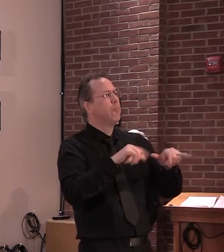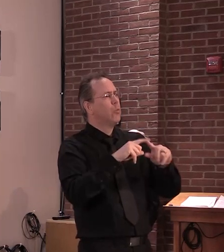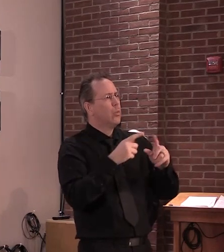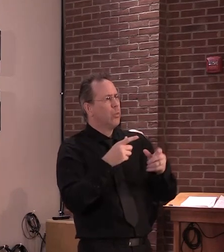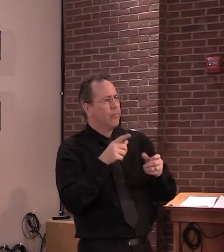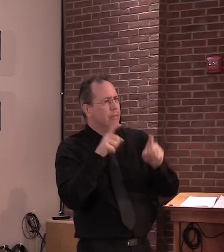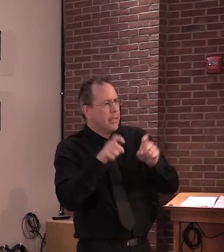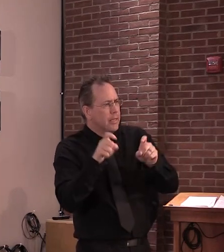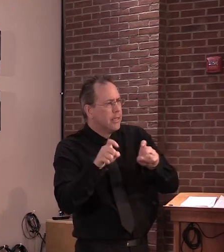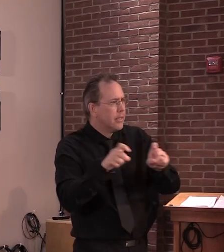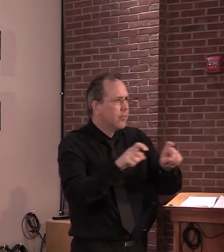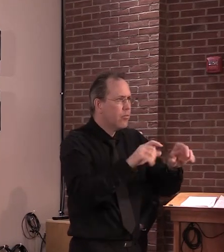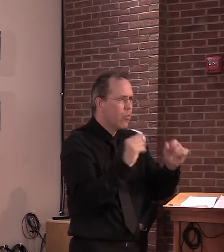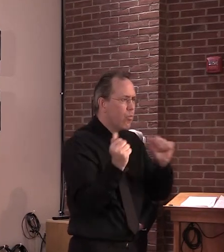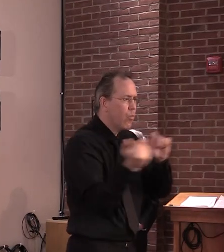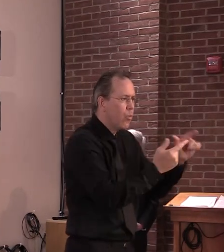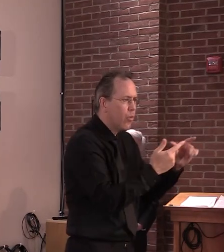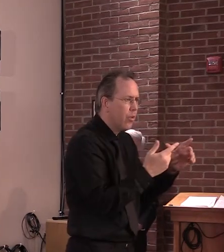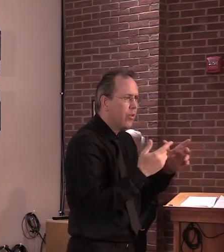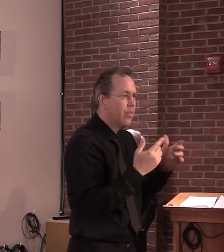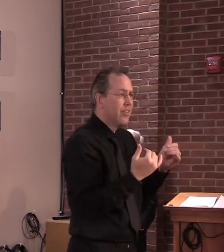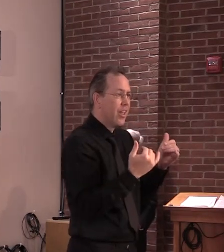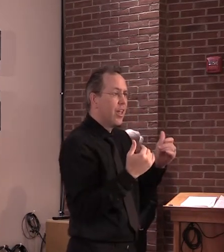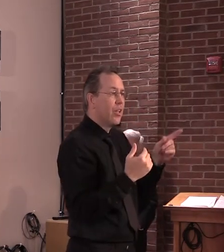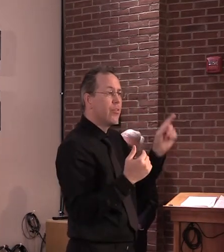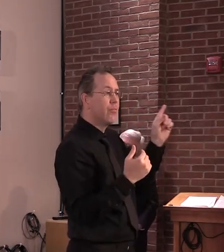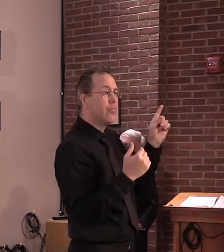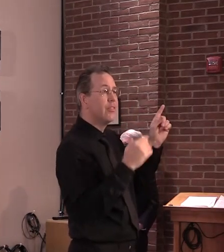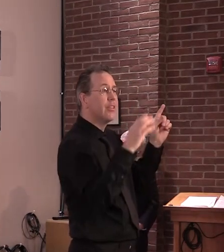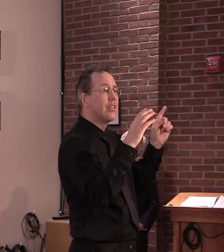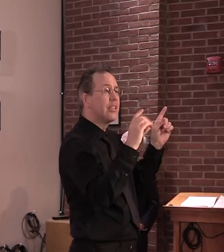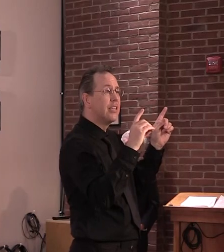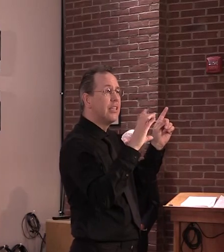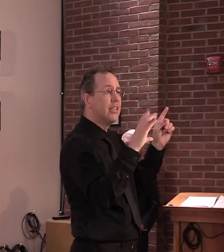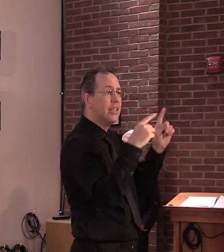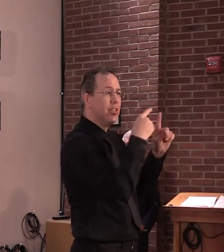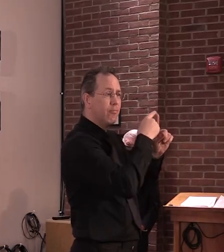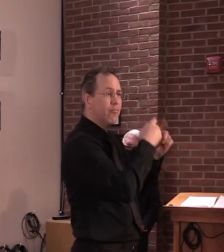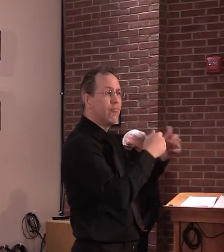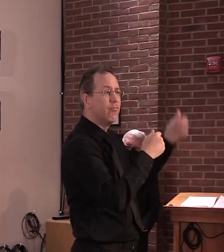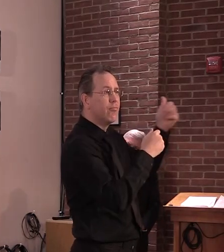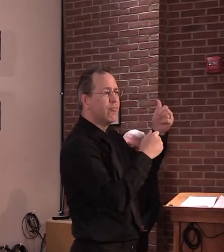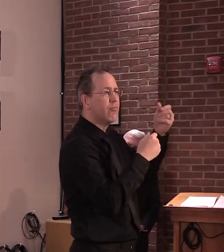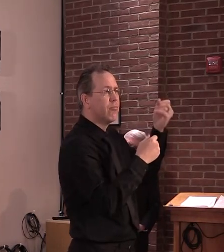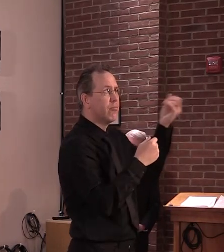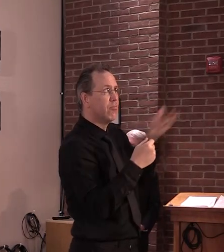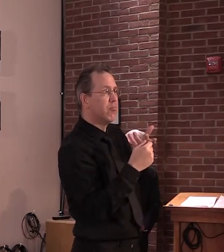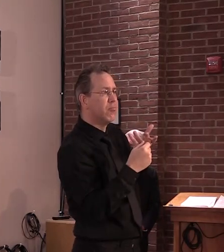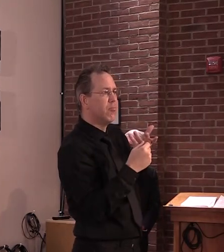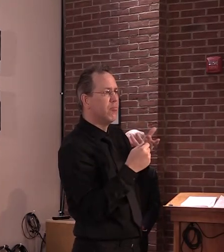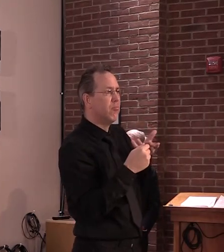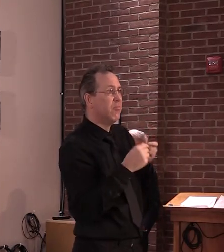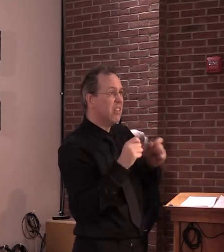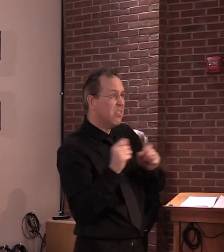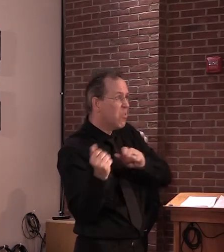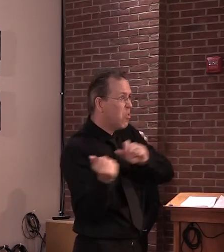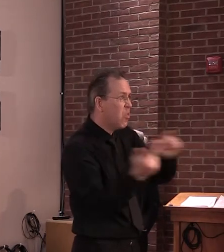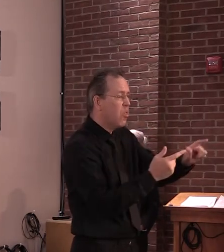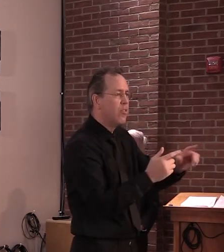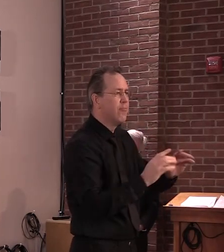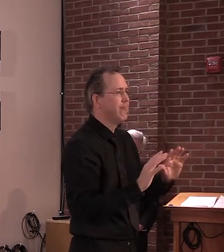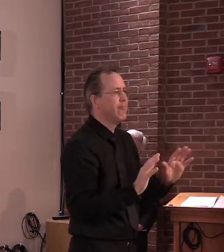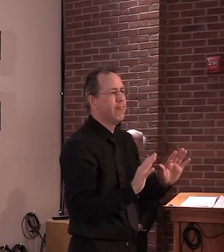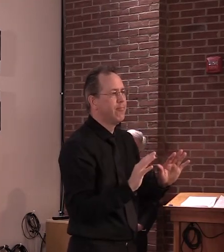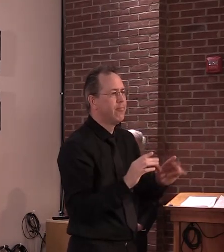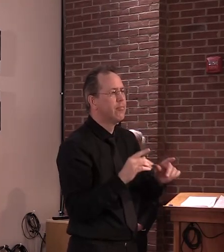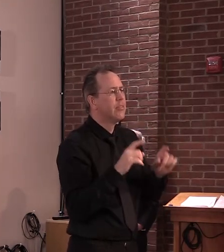from the Centers for Disease Control, that is not the best public health guidance. We actually are piloting with